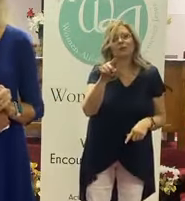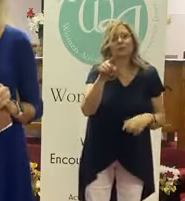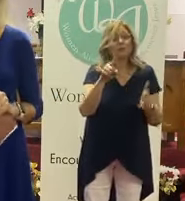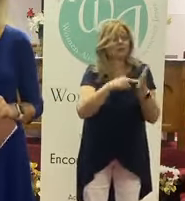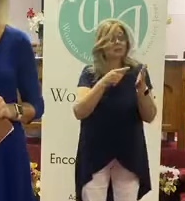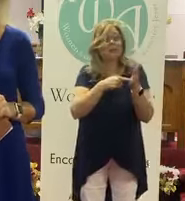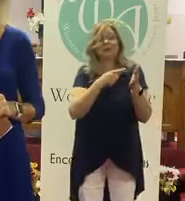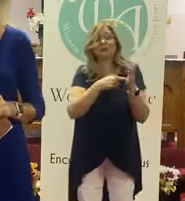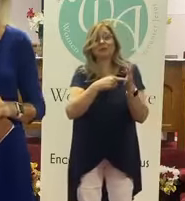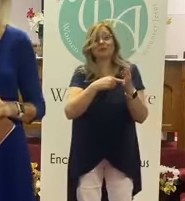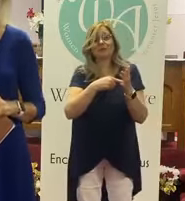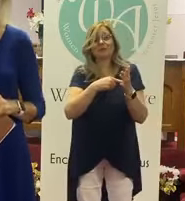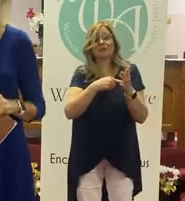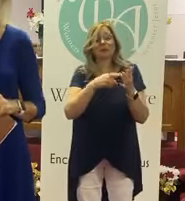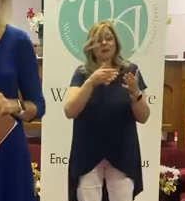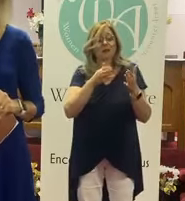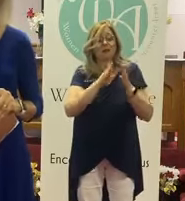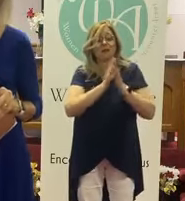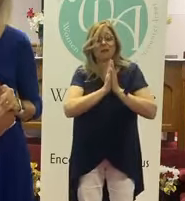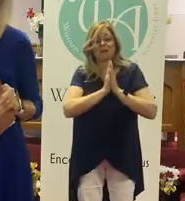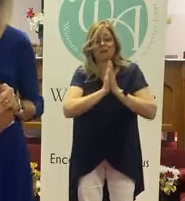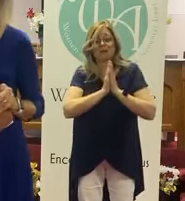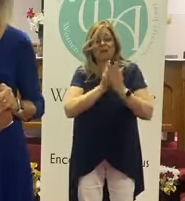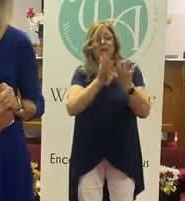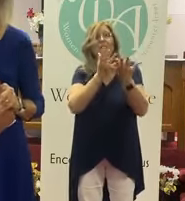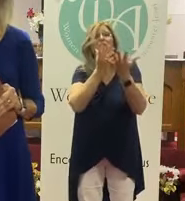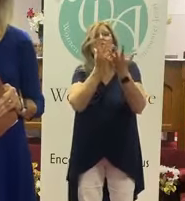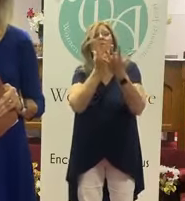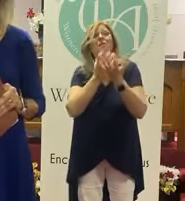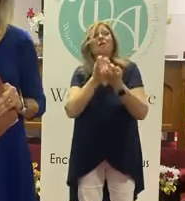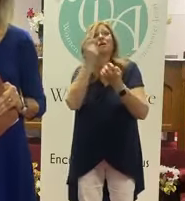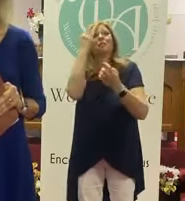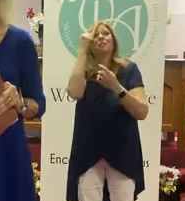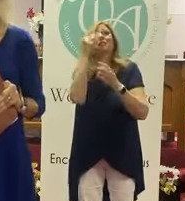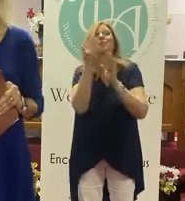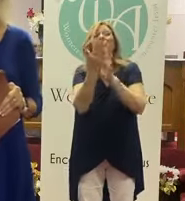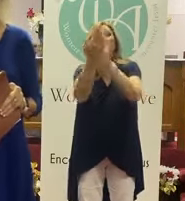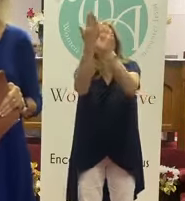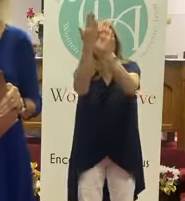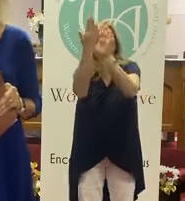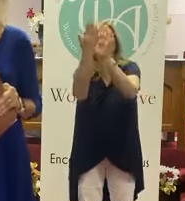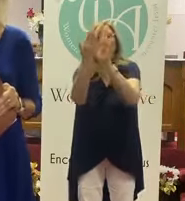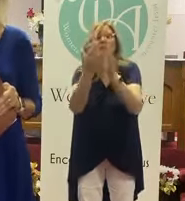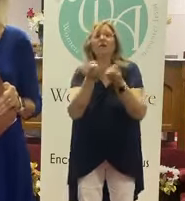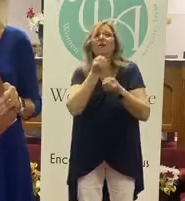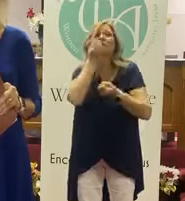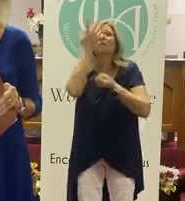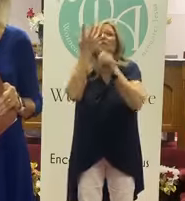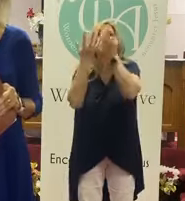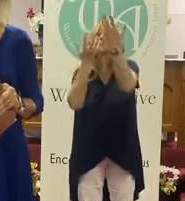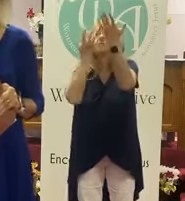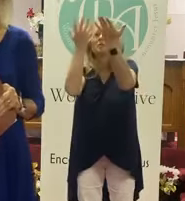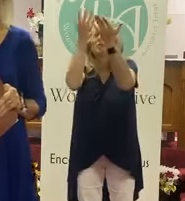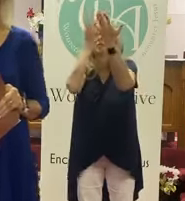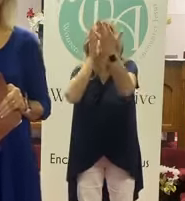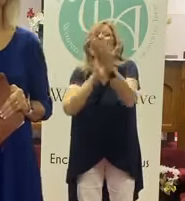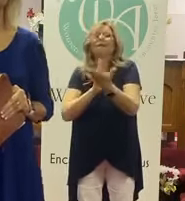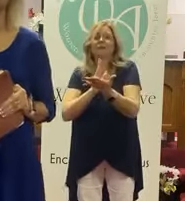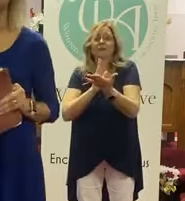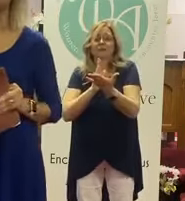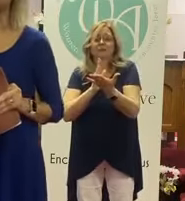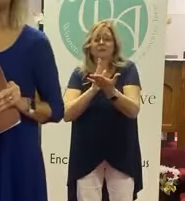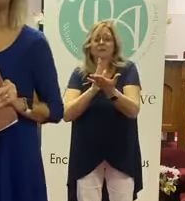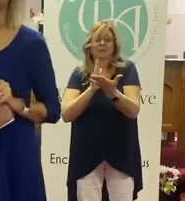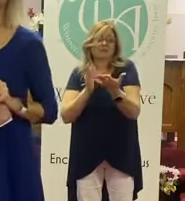Sometimes it's pouring out your heart. Just crying before Him. Making requests known again. I did a